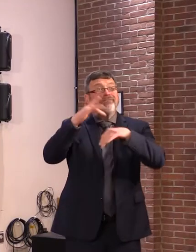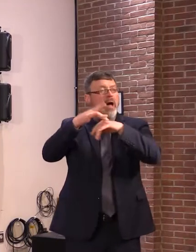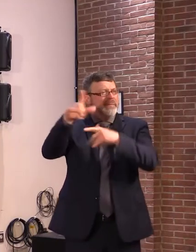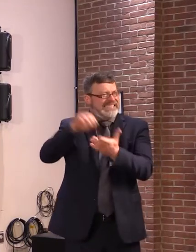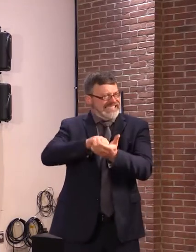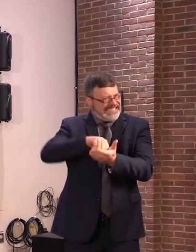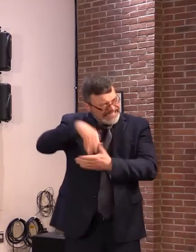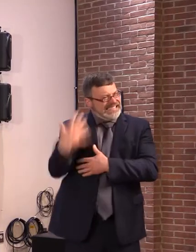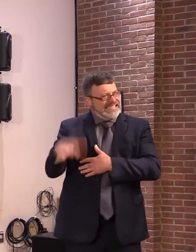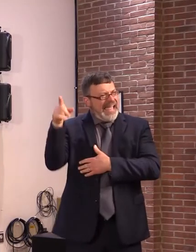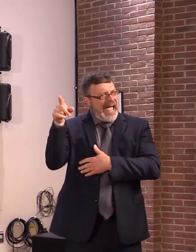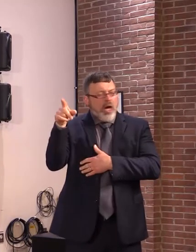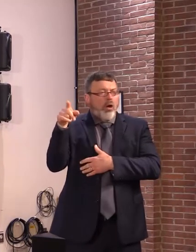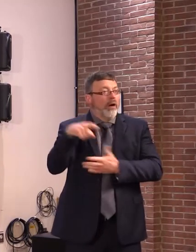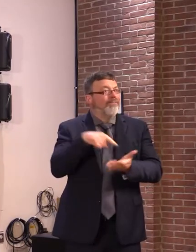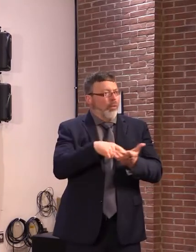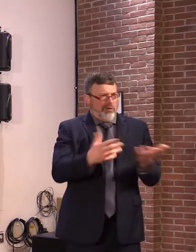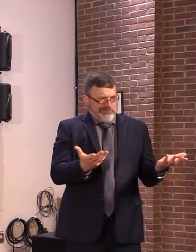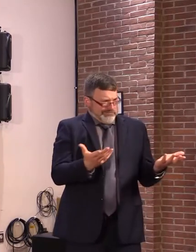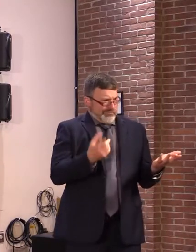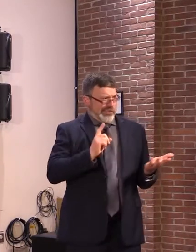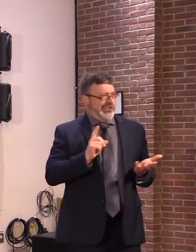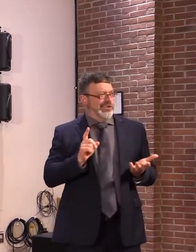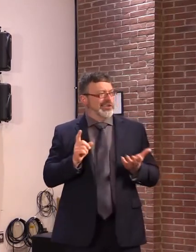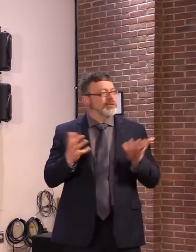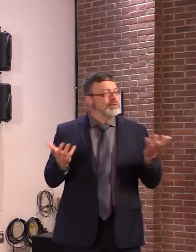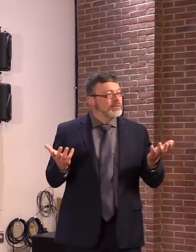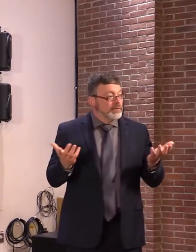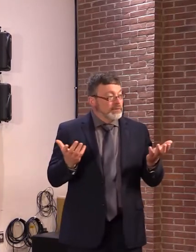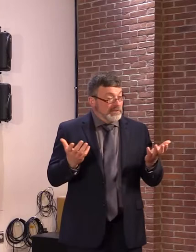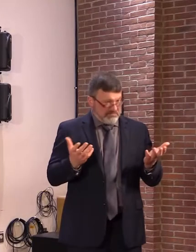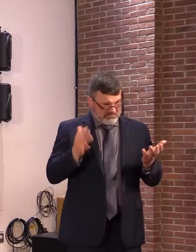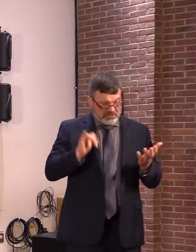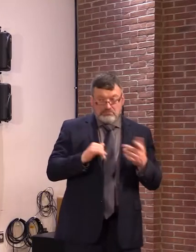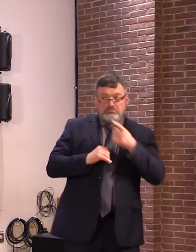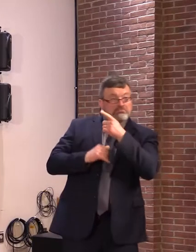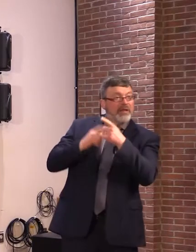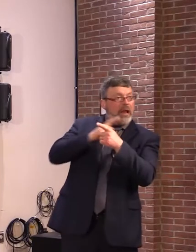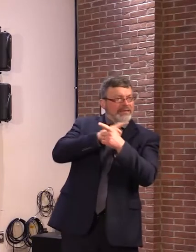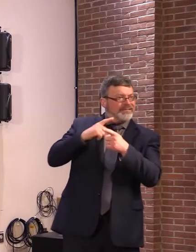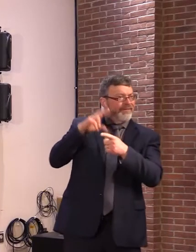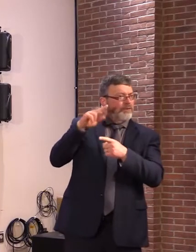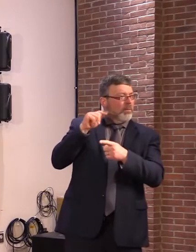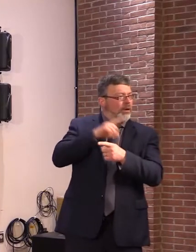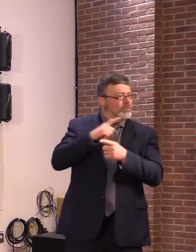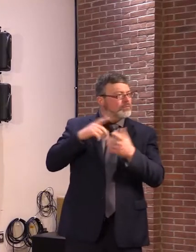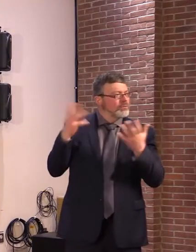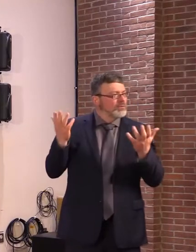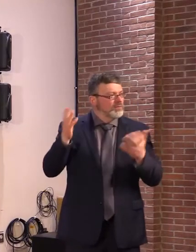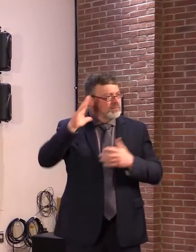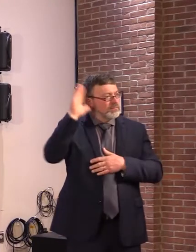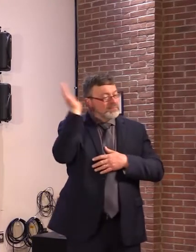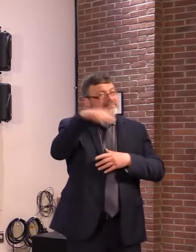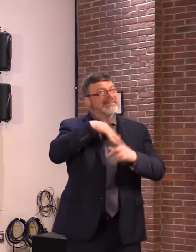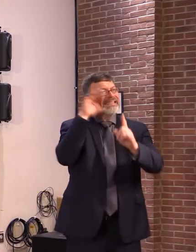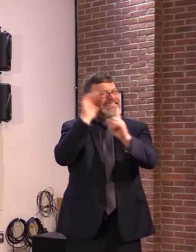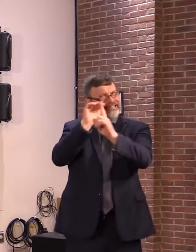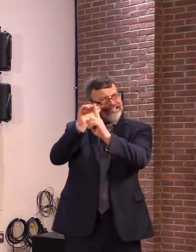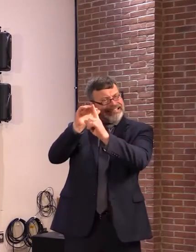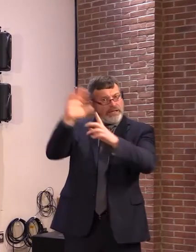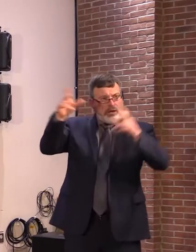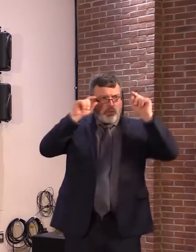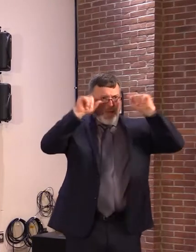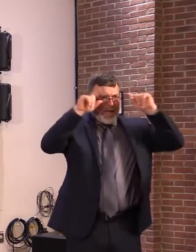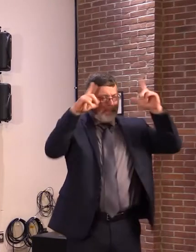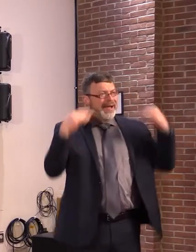So the legislature today, not in theory, the legislature today has a chance to make a big